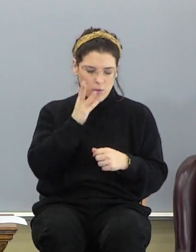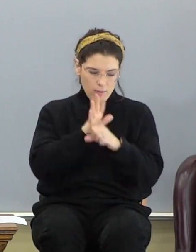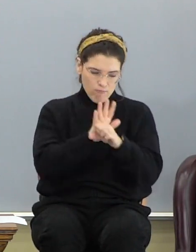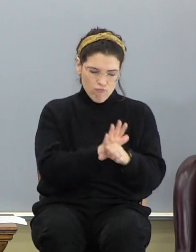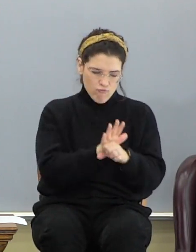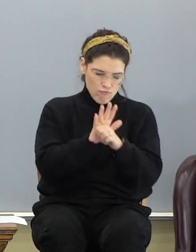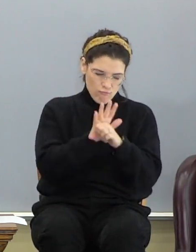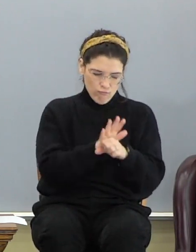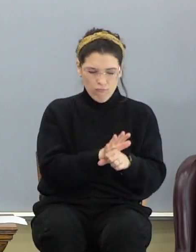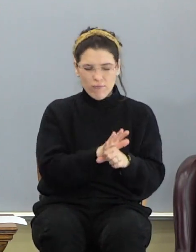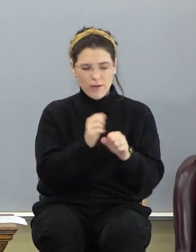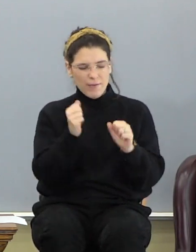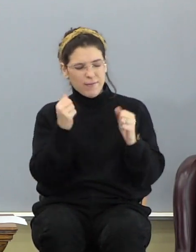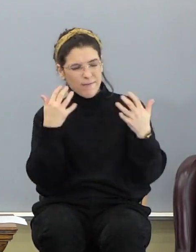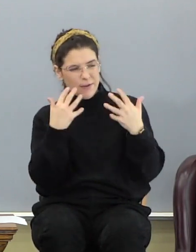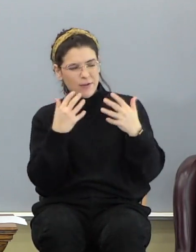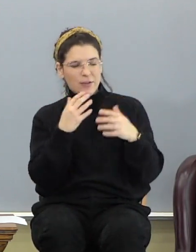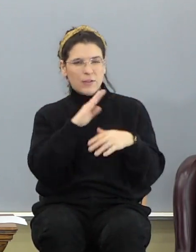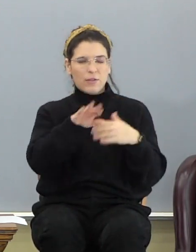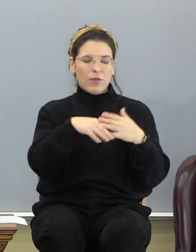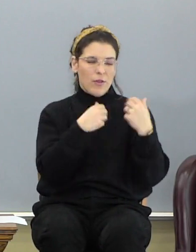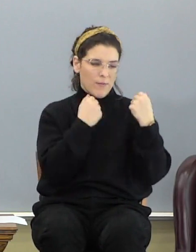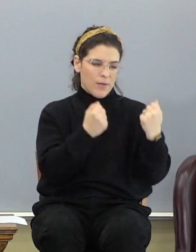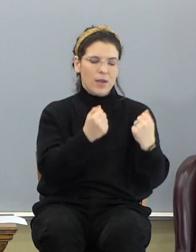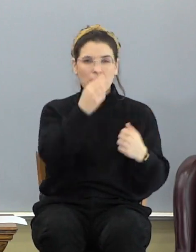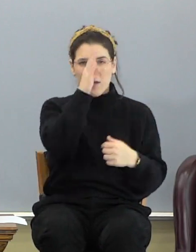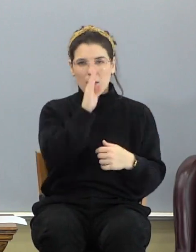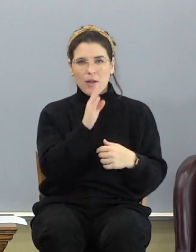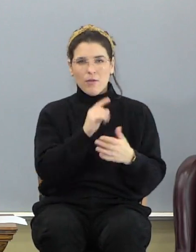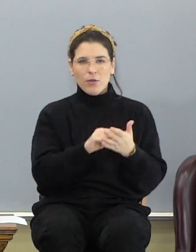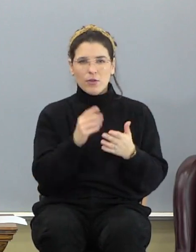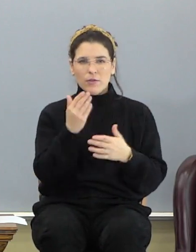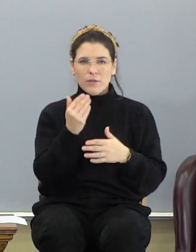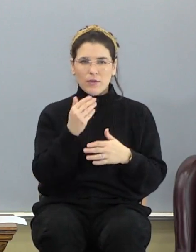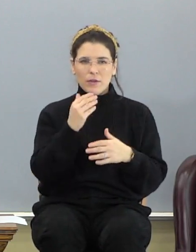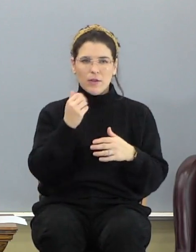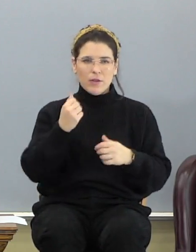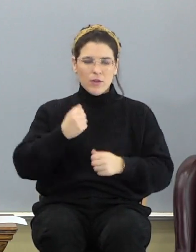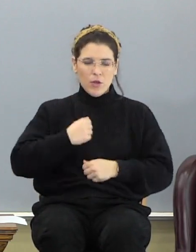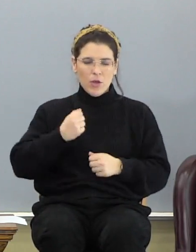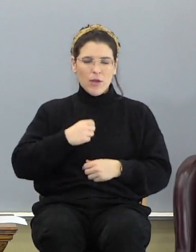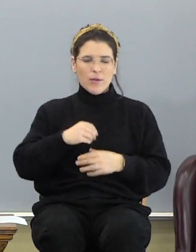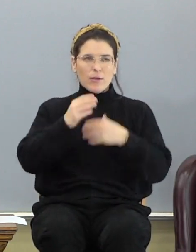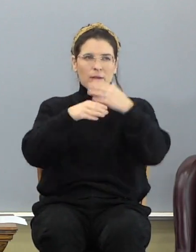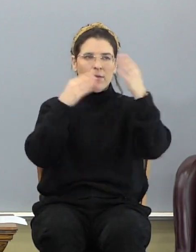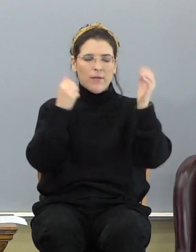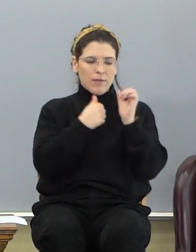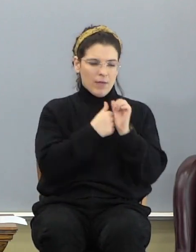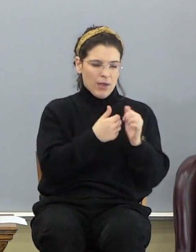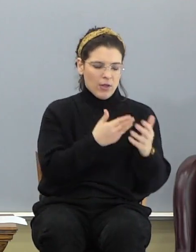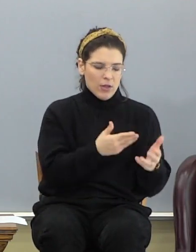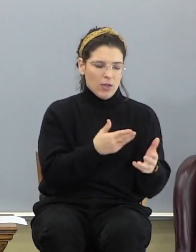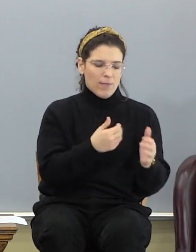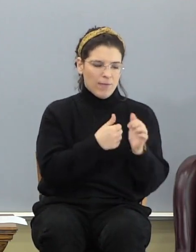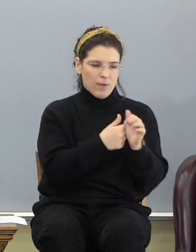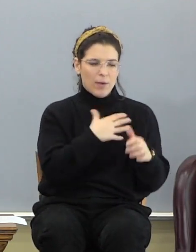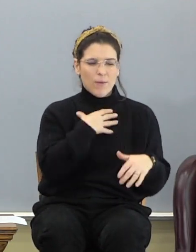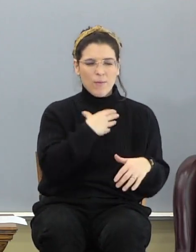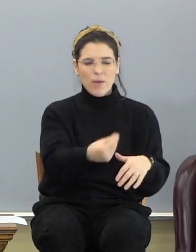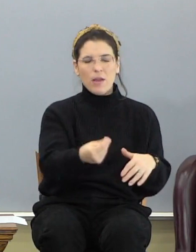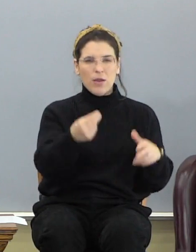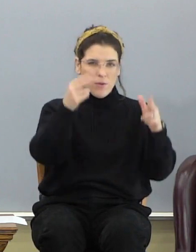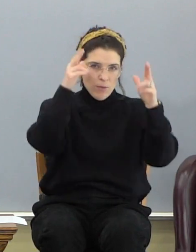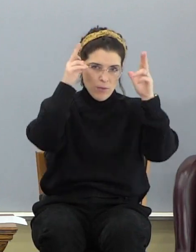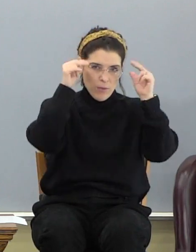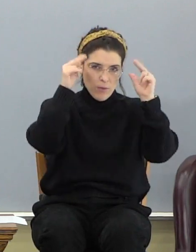and wrath of Almighty God. That's verse 15. Verse 14. The armies which were in heaven followed him upon white horses